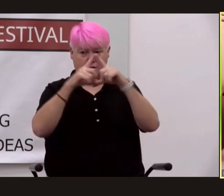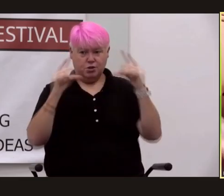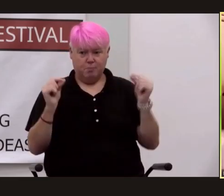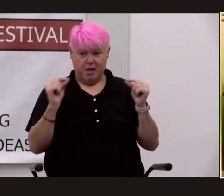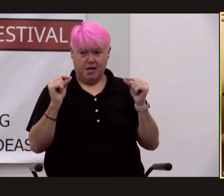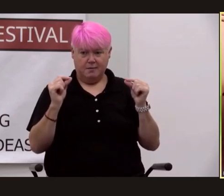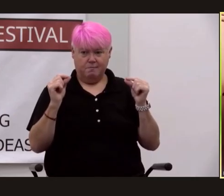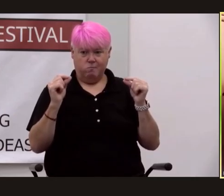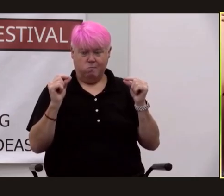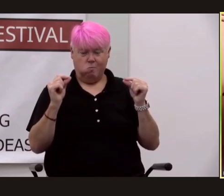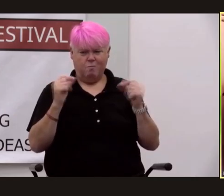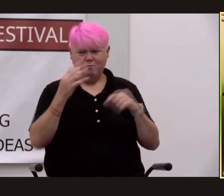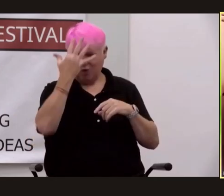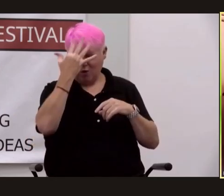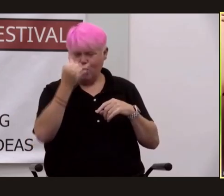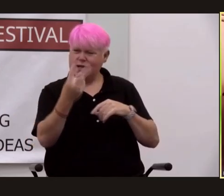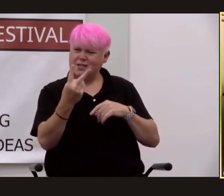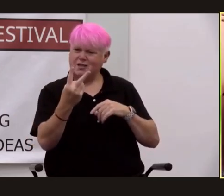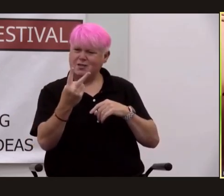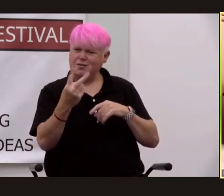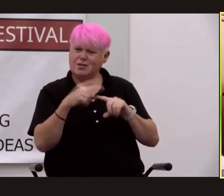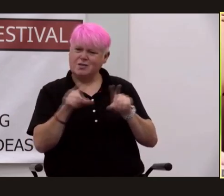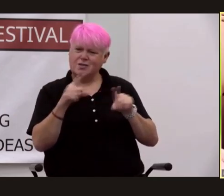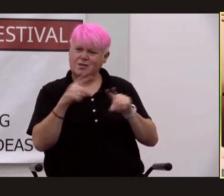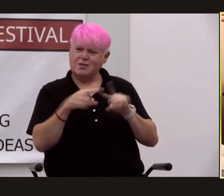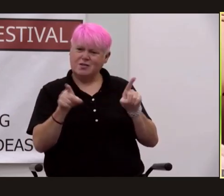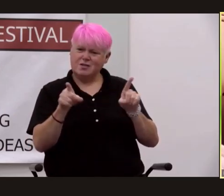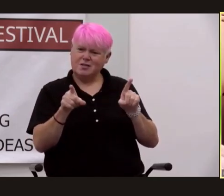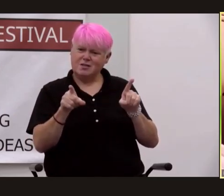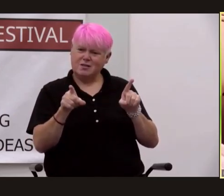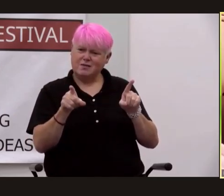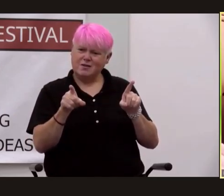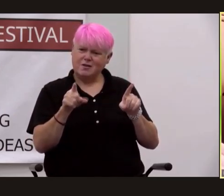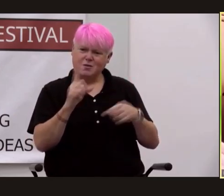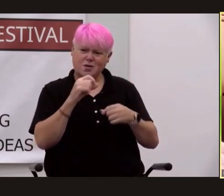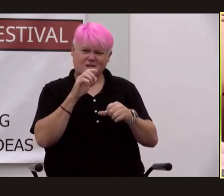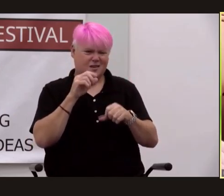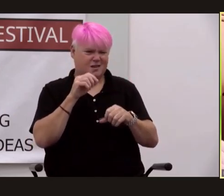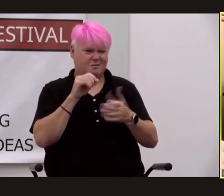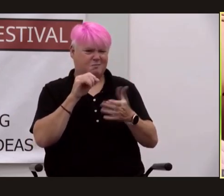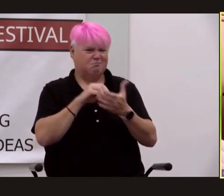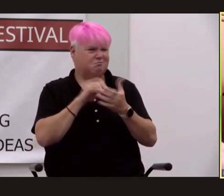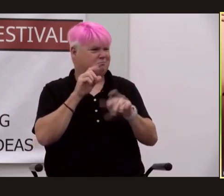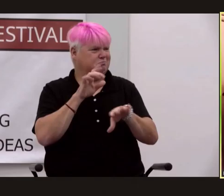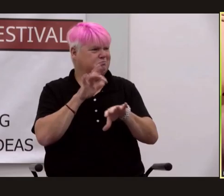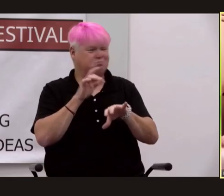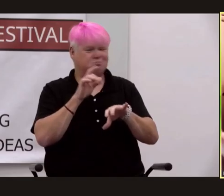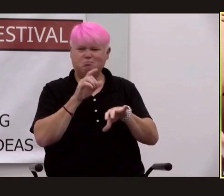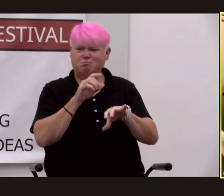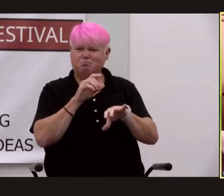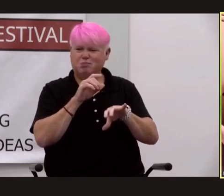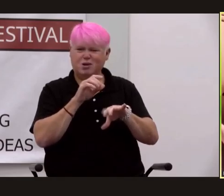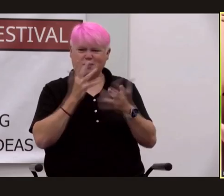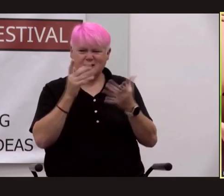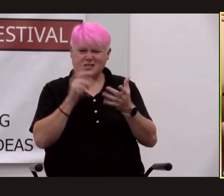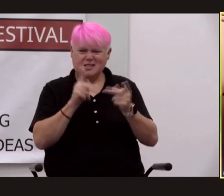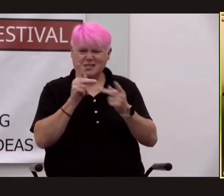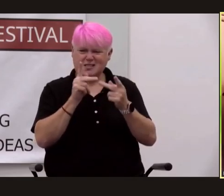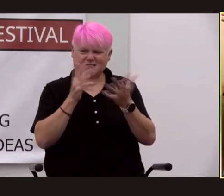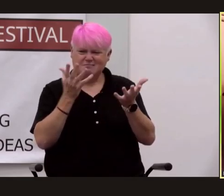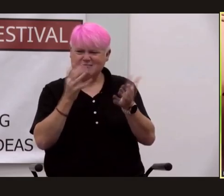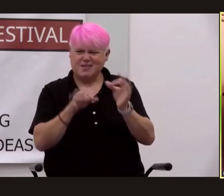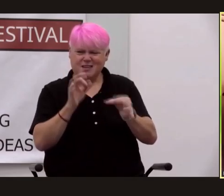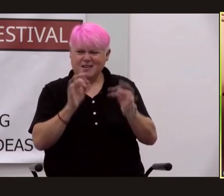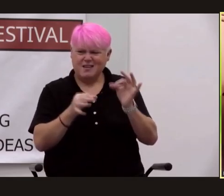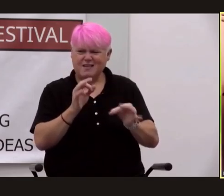why two moms because we have two different designs what's the purpose of going on with the atomic bomb effort after hitler had saved us